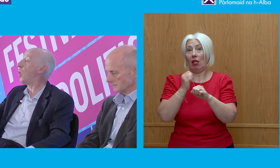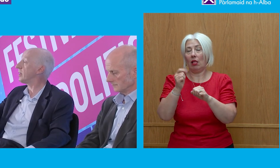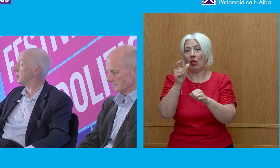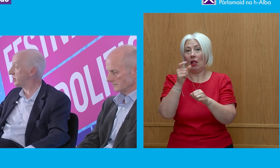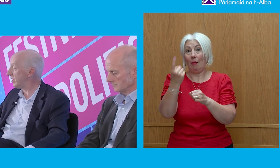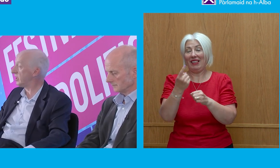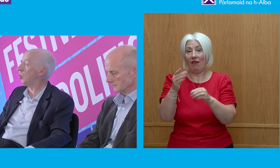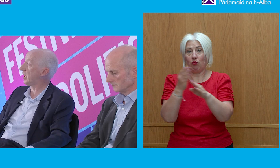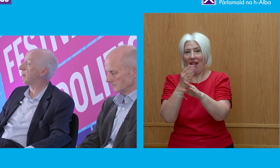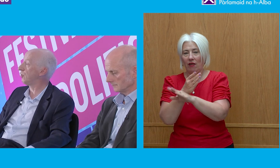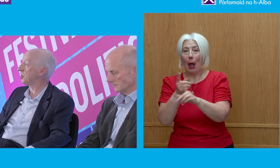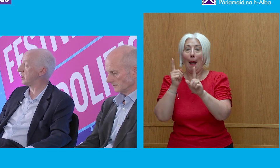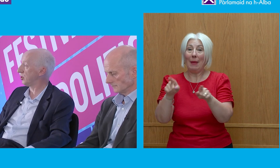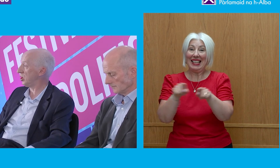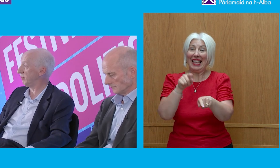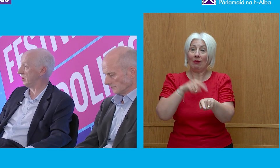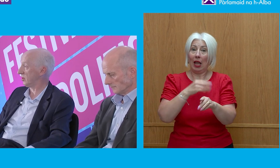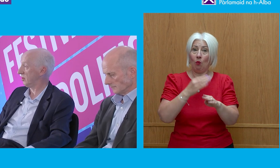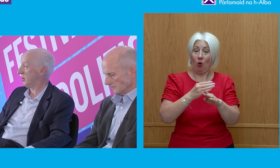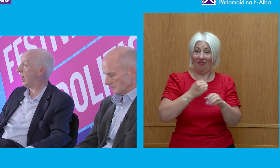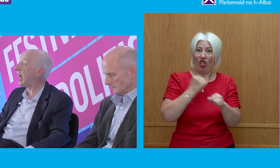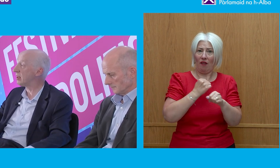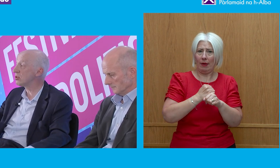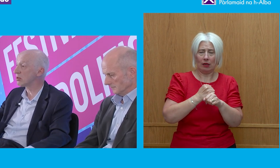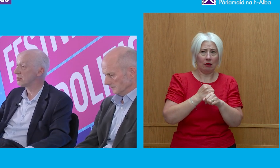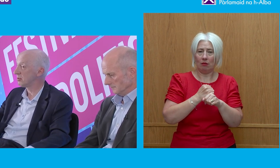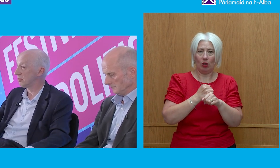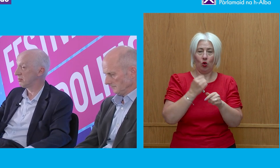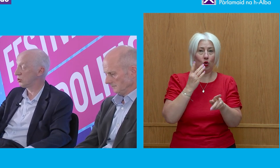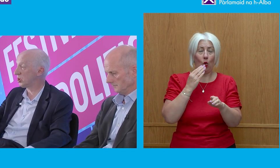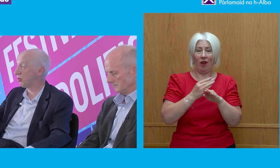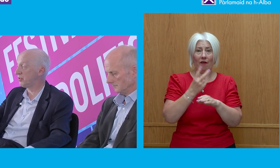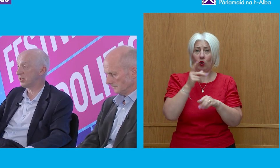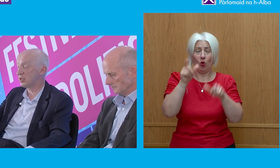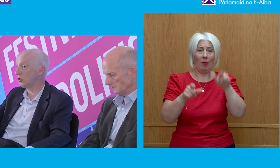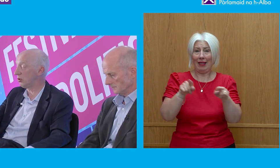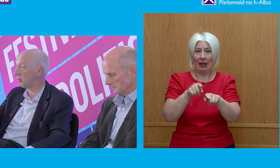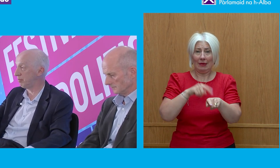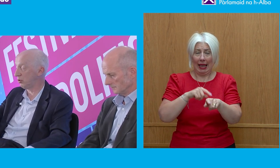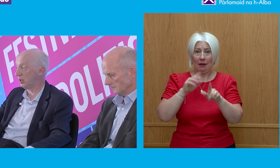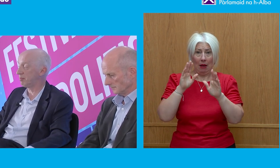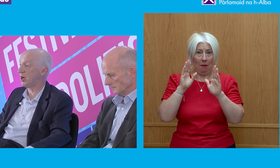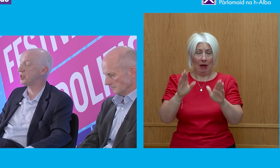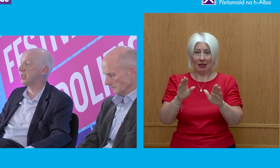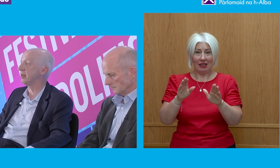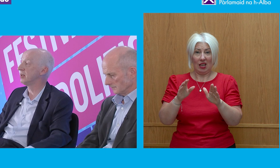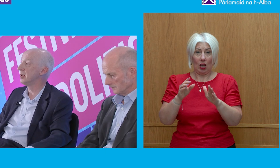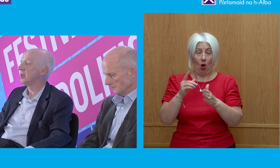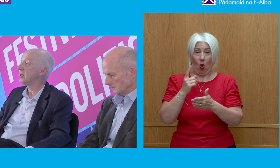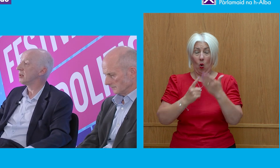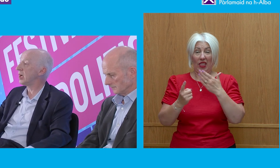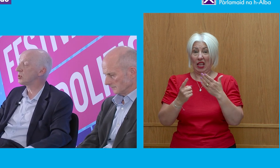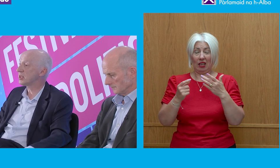while simultaneously working for the civil service. And, just to prove that this is not purely partisan,